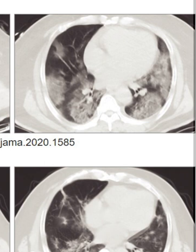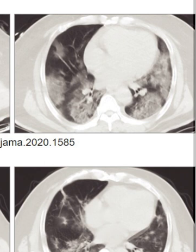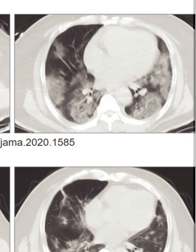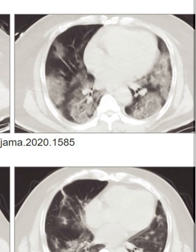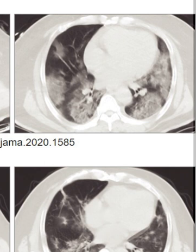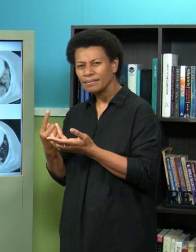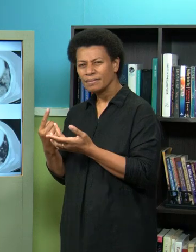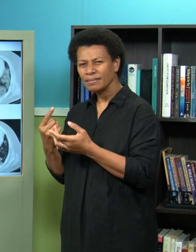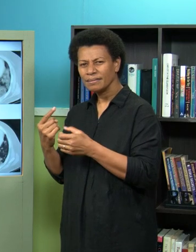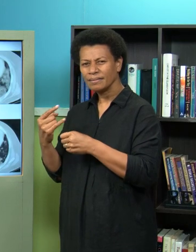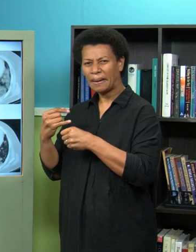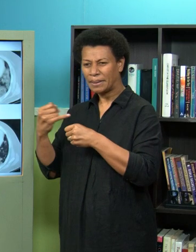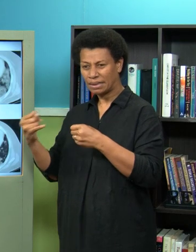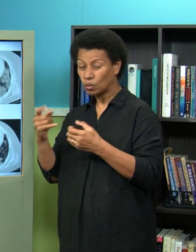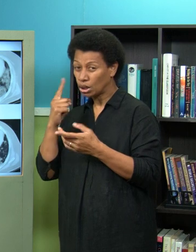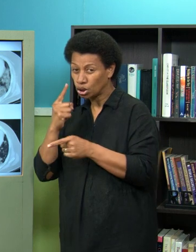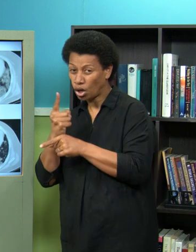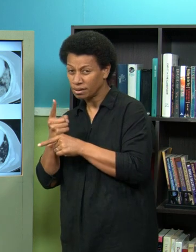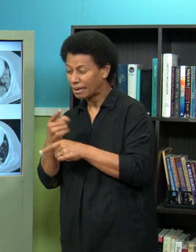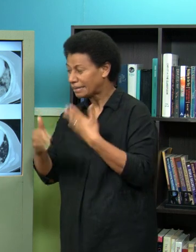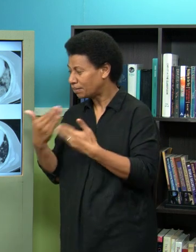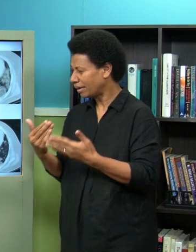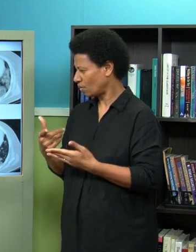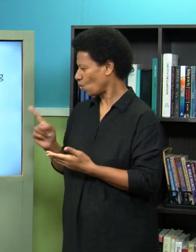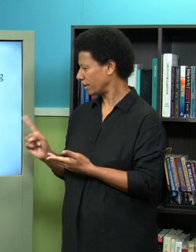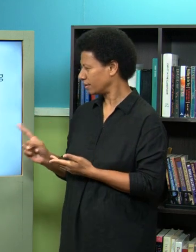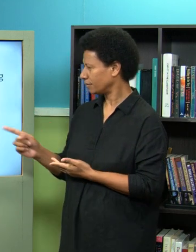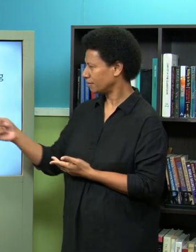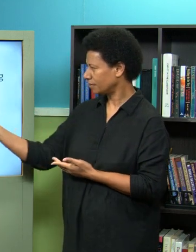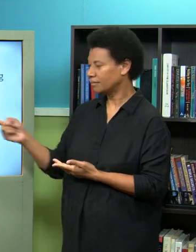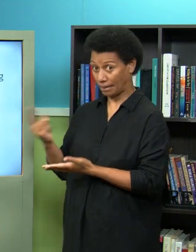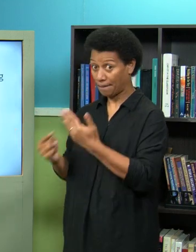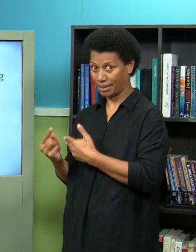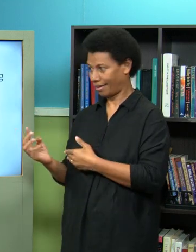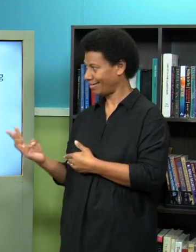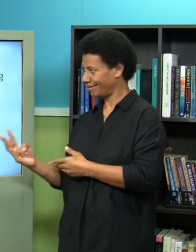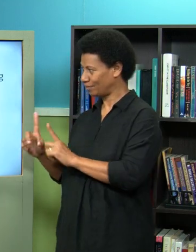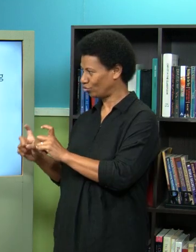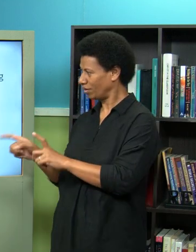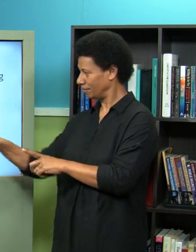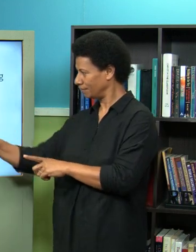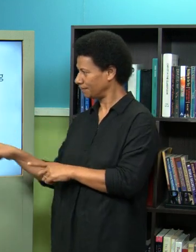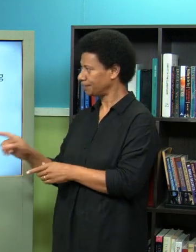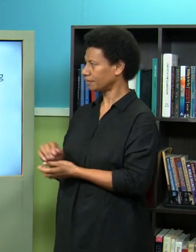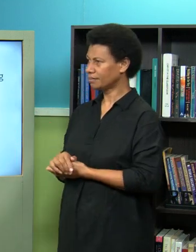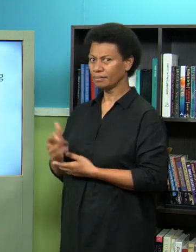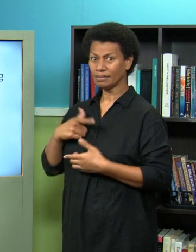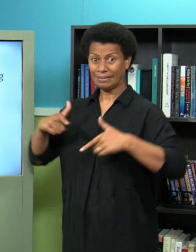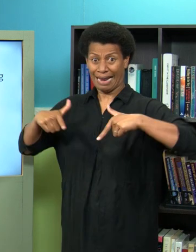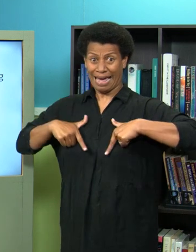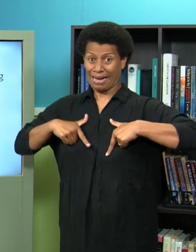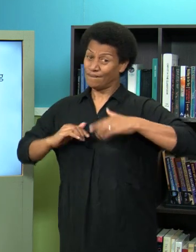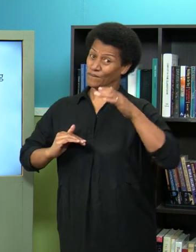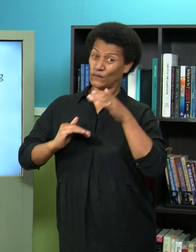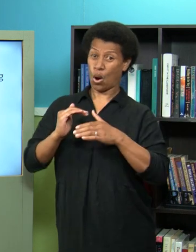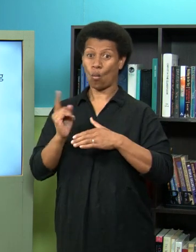membrane oxygenation and i'll just talk very briefly about that so basically it's because the lungs are so filled up with